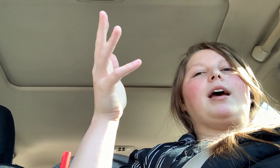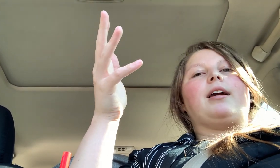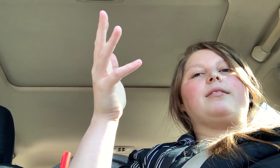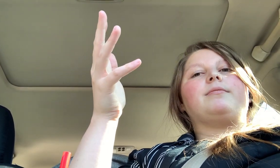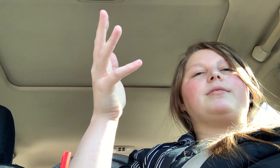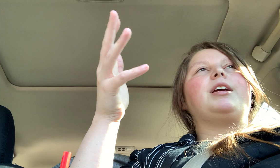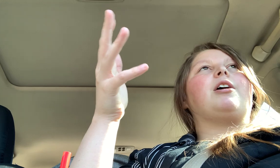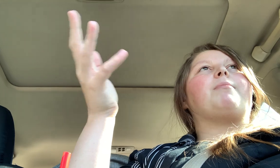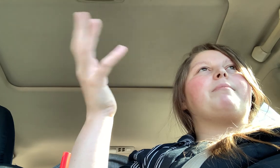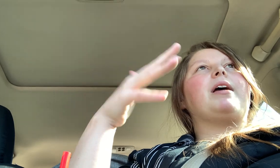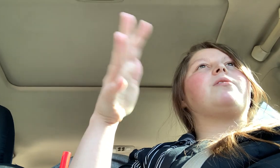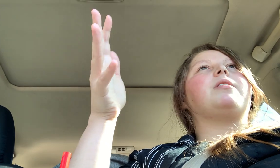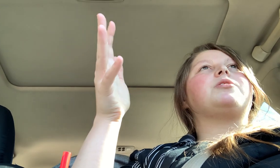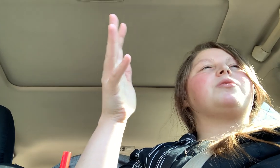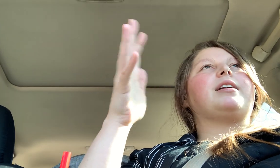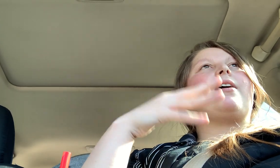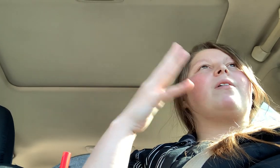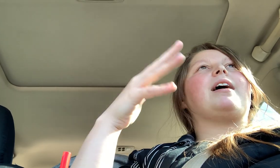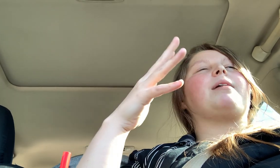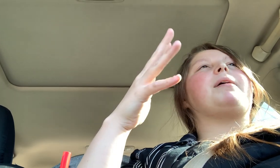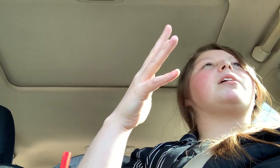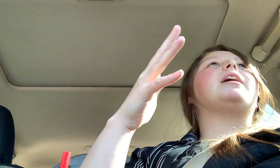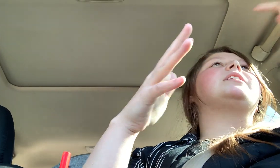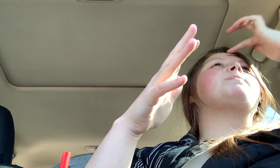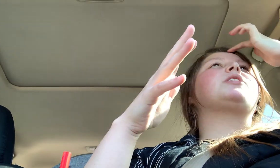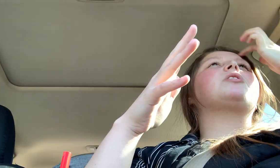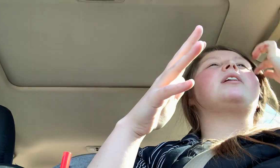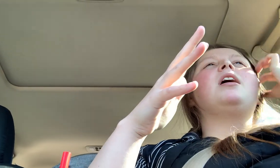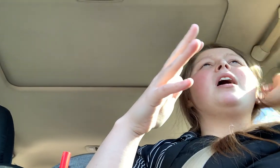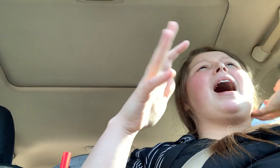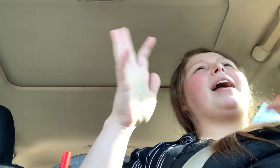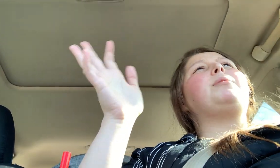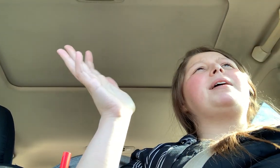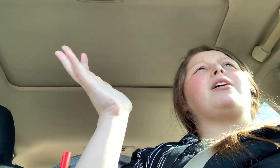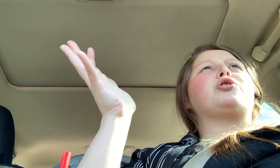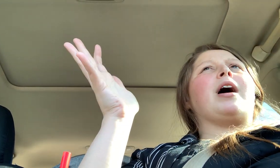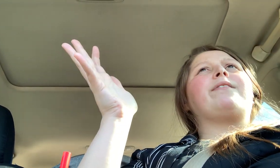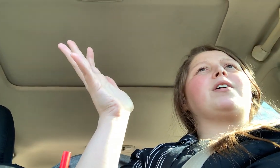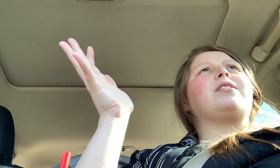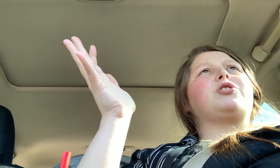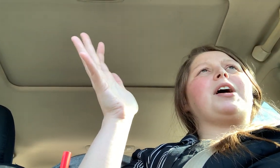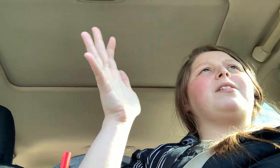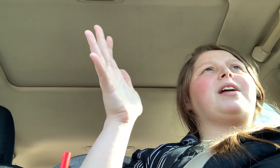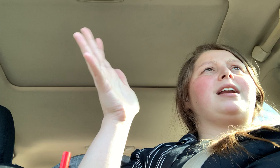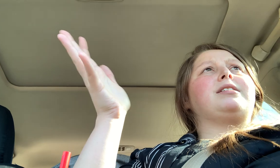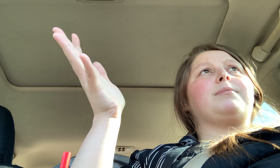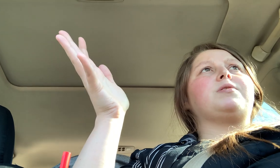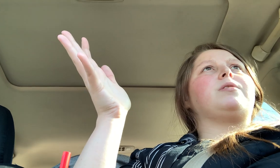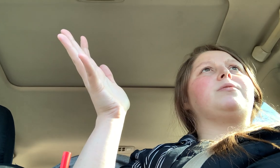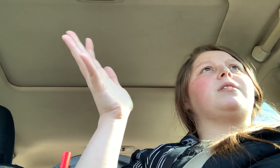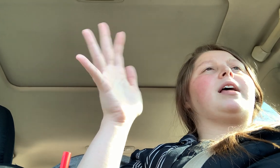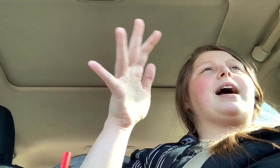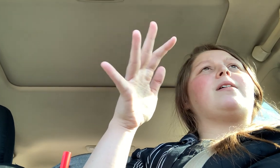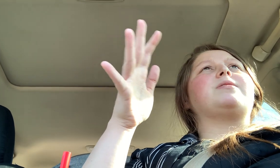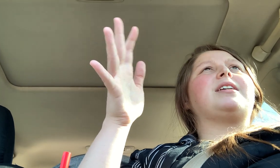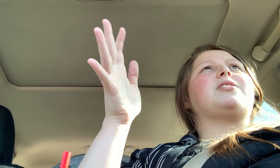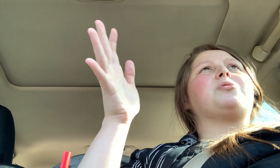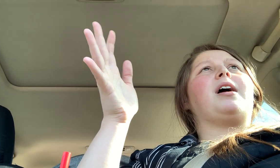like, you know, my medical history, like all that get better. And especially I don't plan on trying for another child anytime soon. Like I don't see us trying